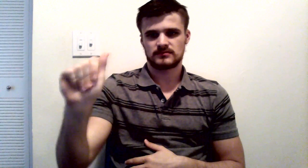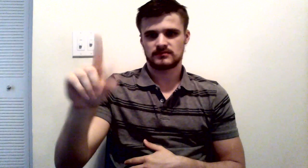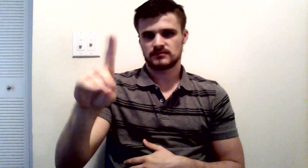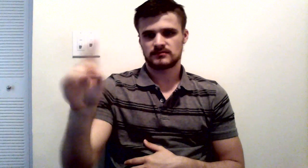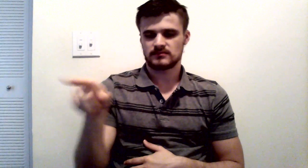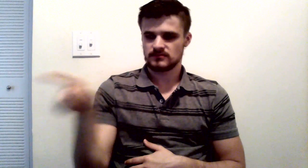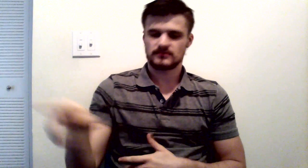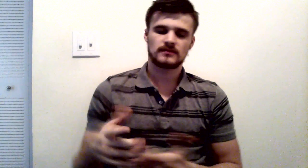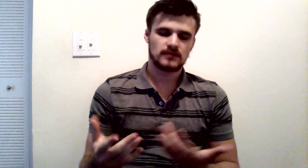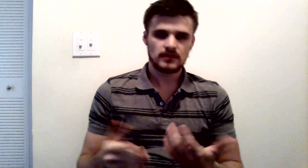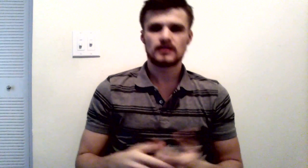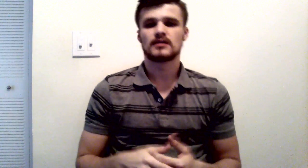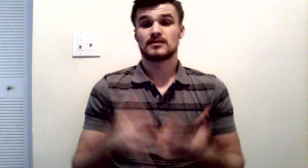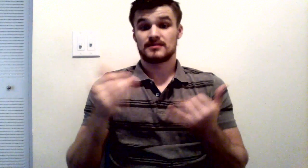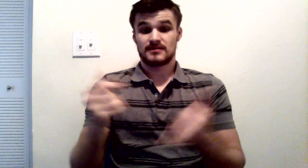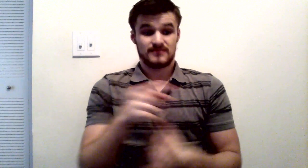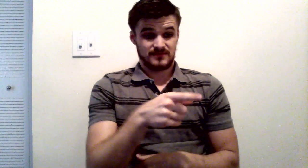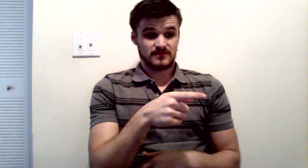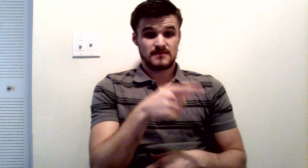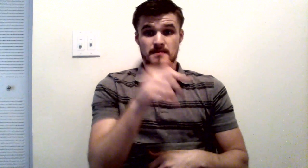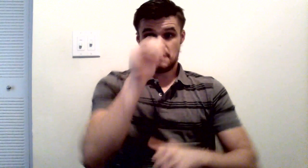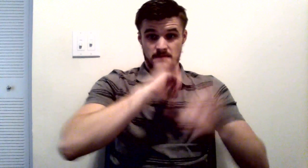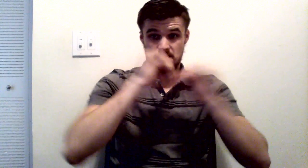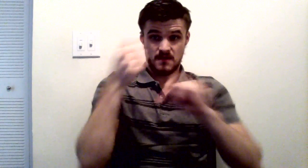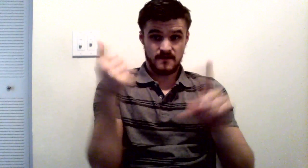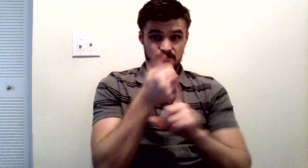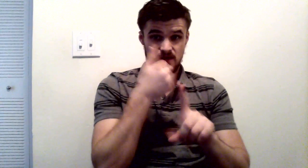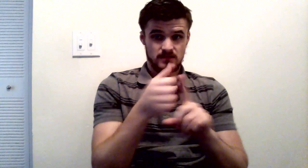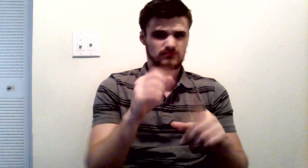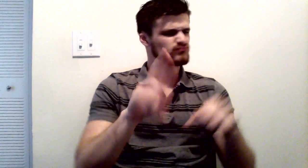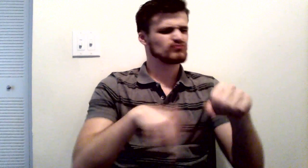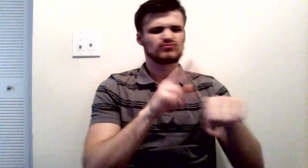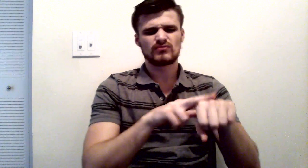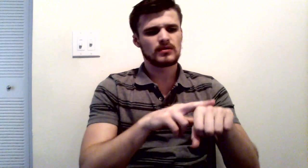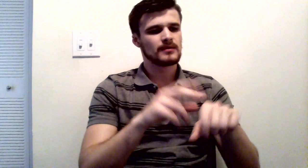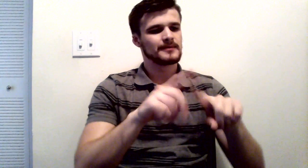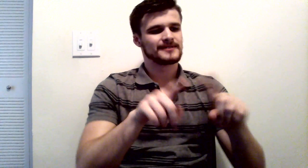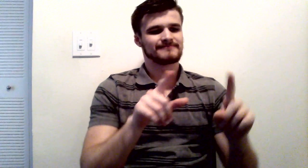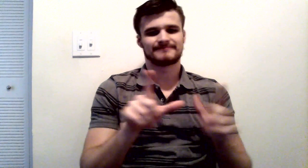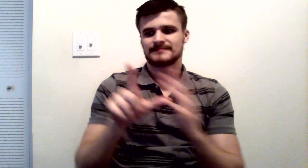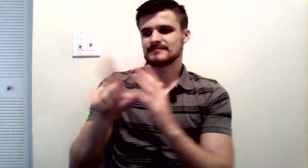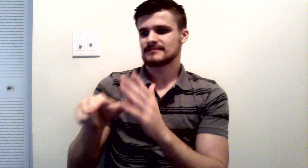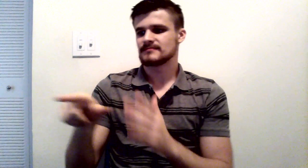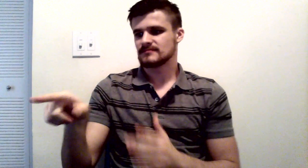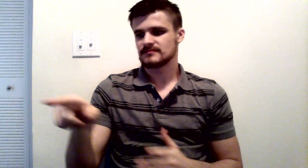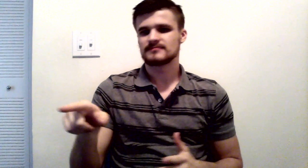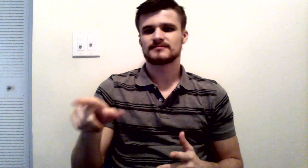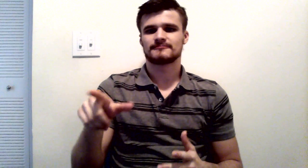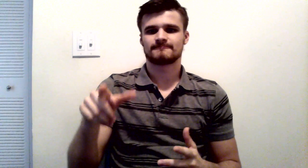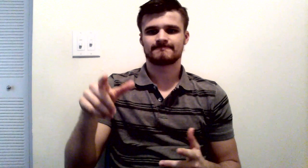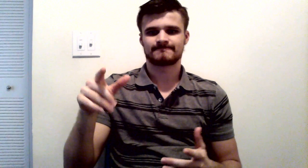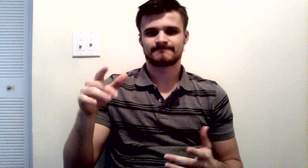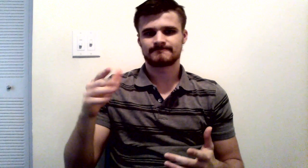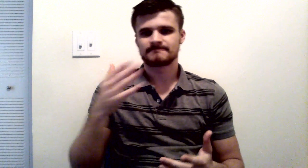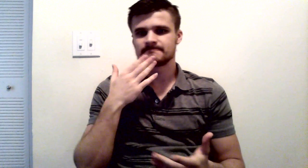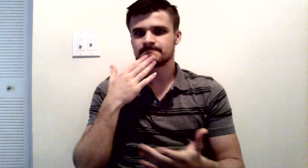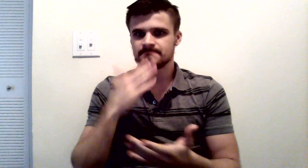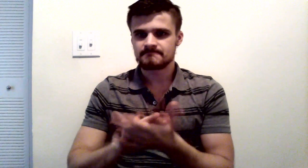a serious aggravated assault with life-threatening injuries. So what would have been six months probation has now